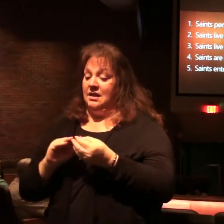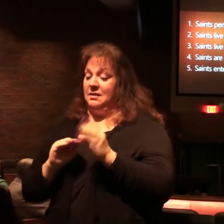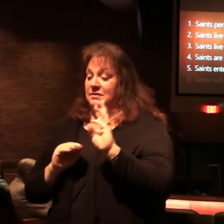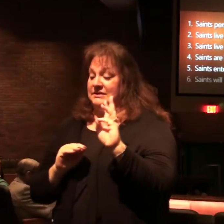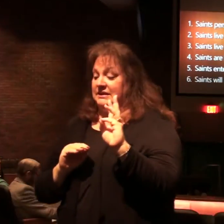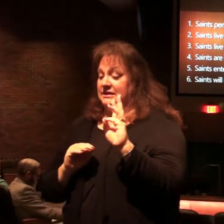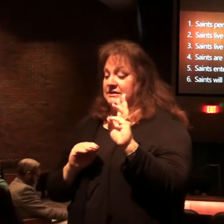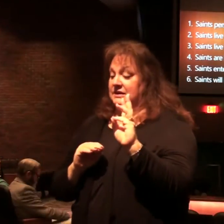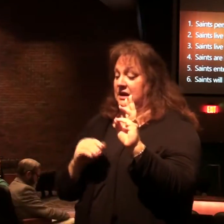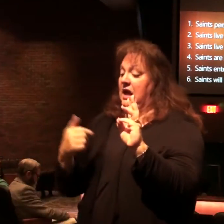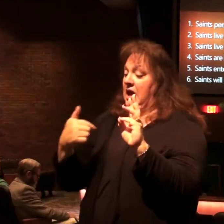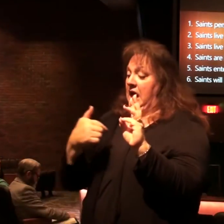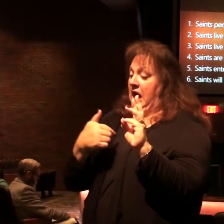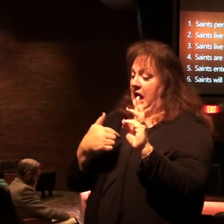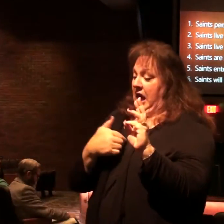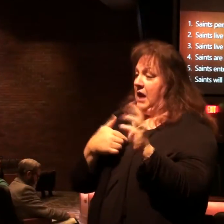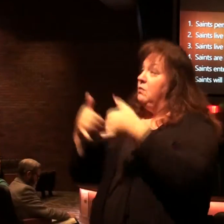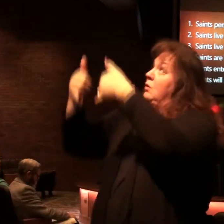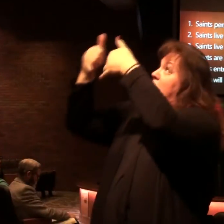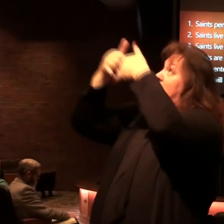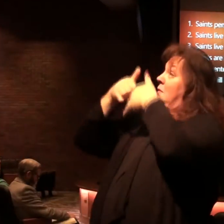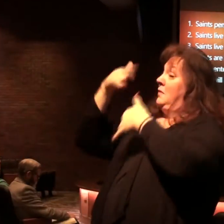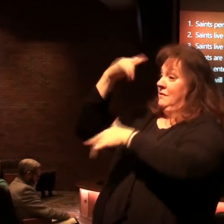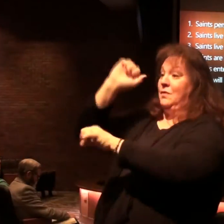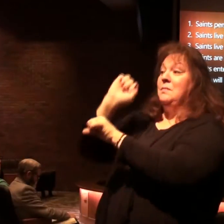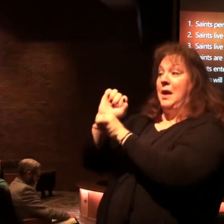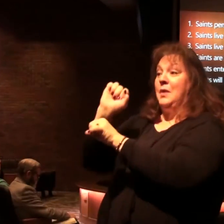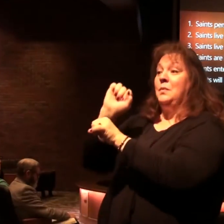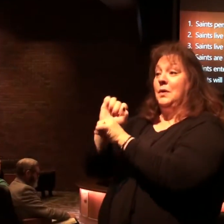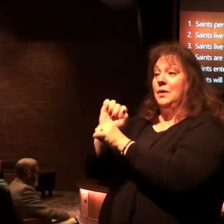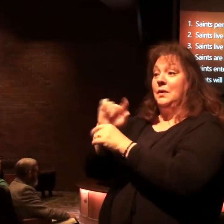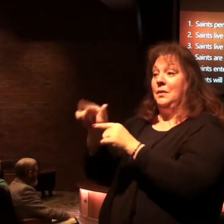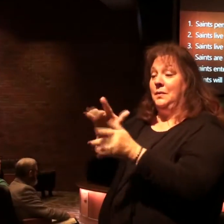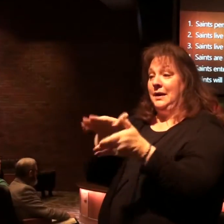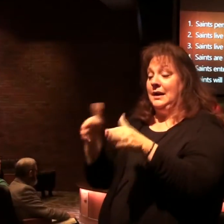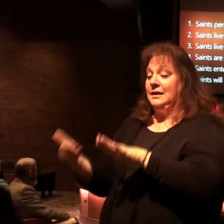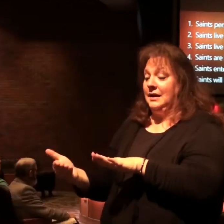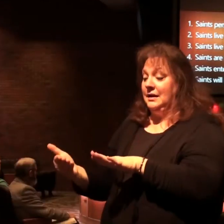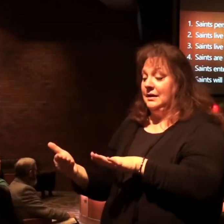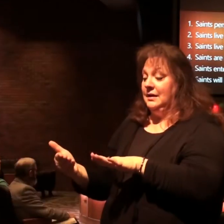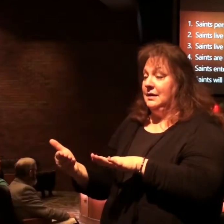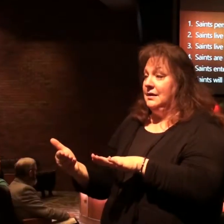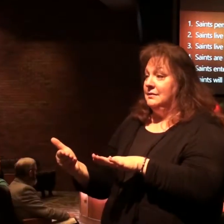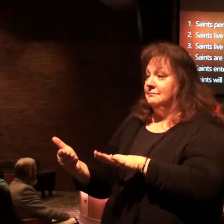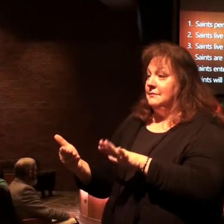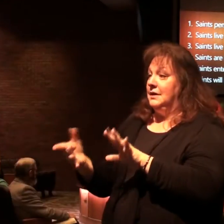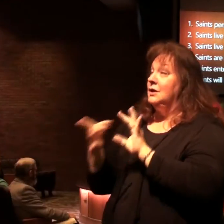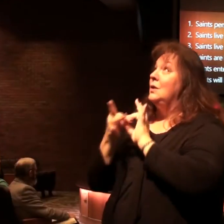saints will be rewarded for their works after death. And that's brought their deeds to follow with them.